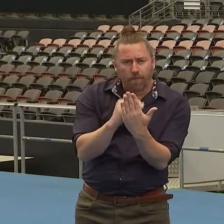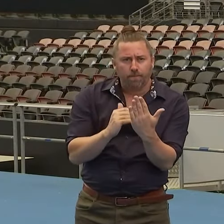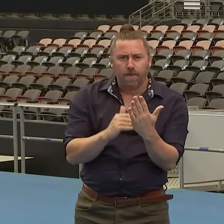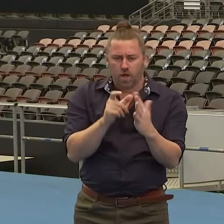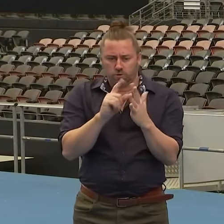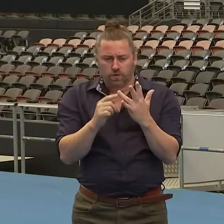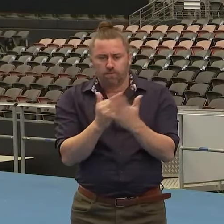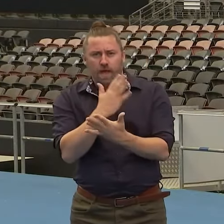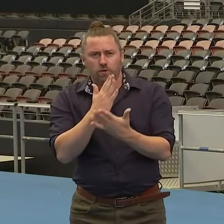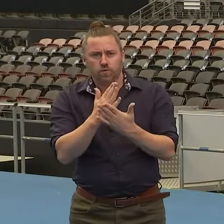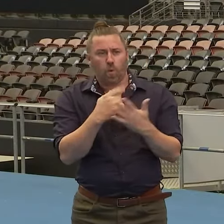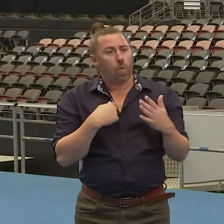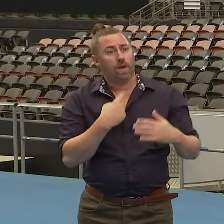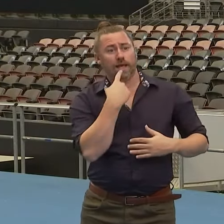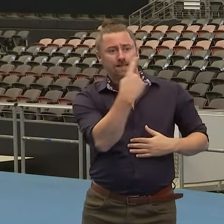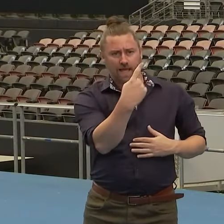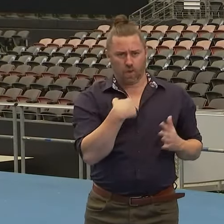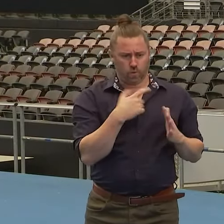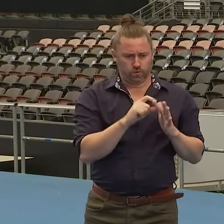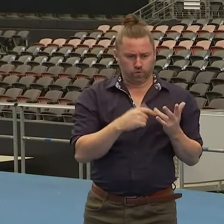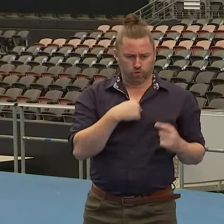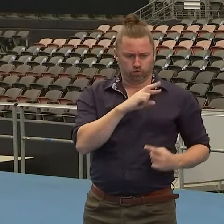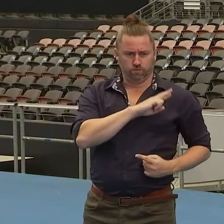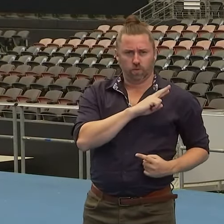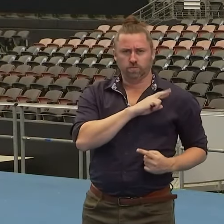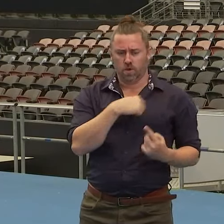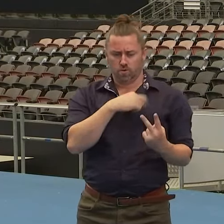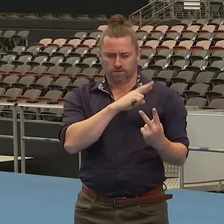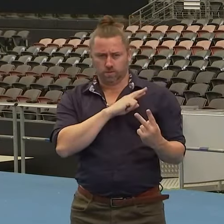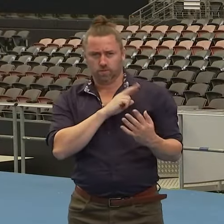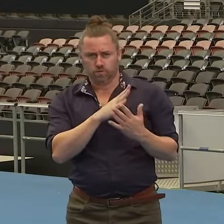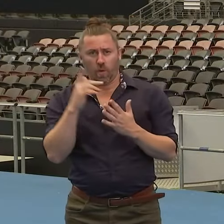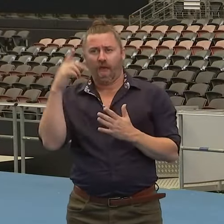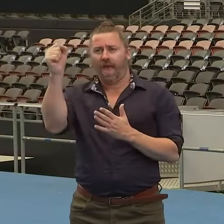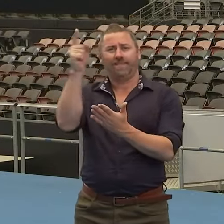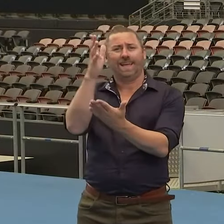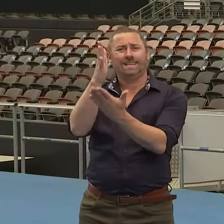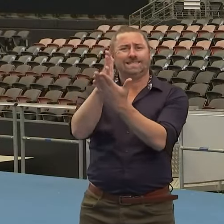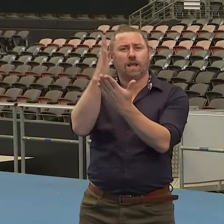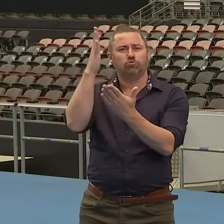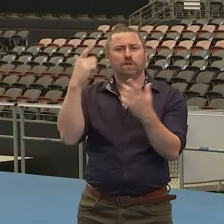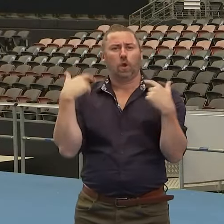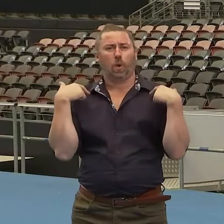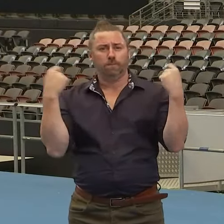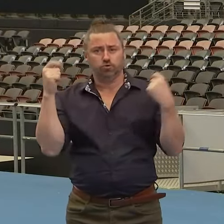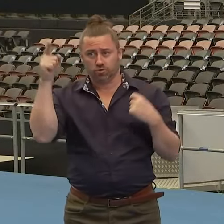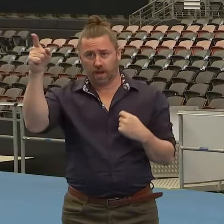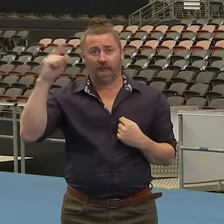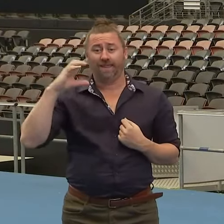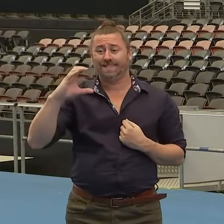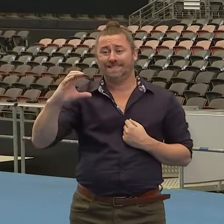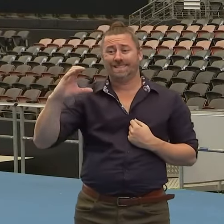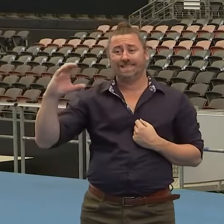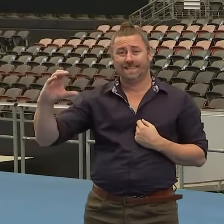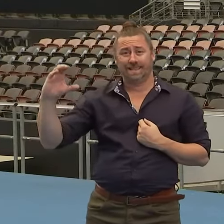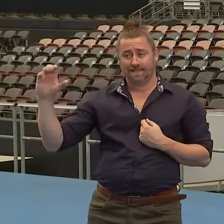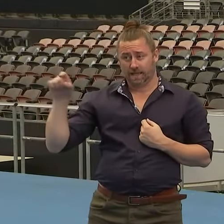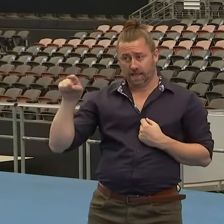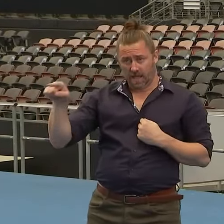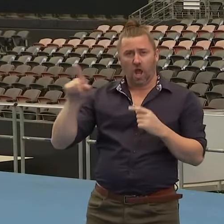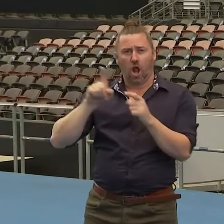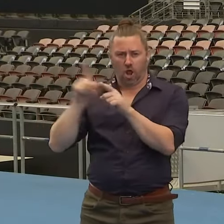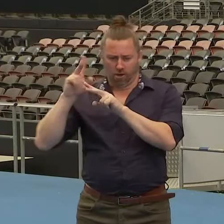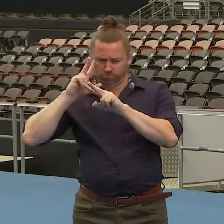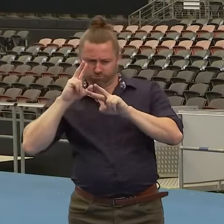and accountability in this state. We have an integrity commissioner. We have a triple C, which is a standing Royal Commission.